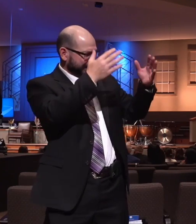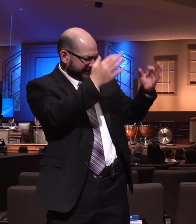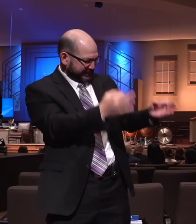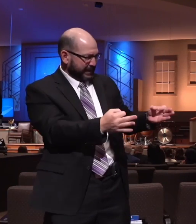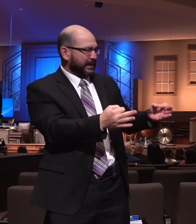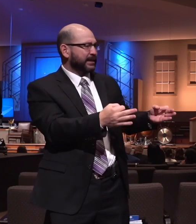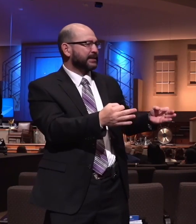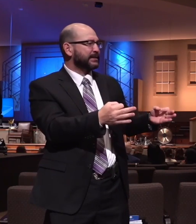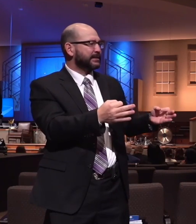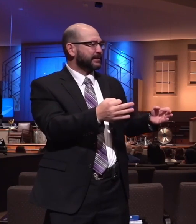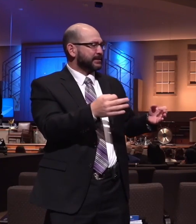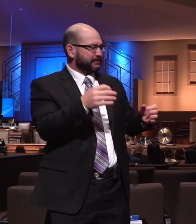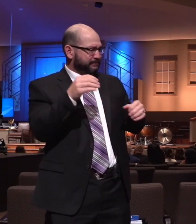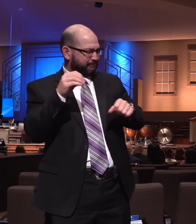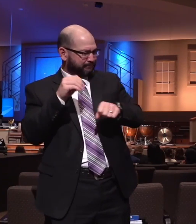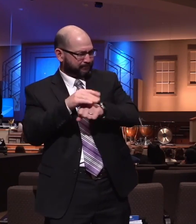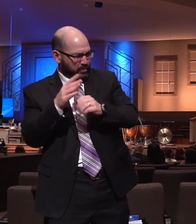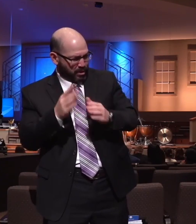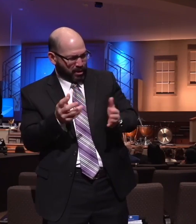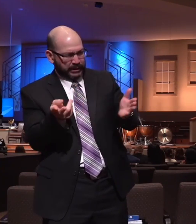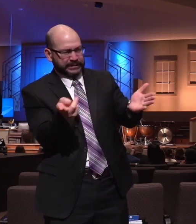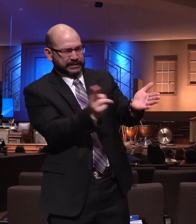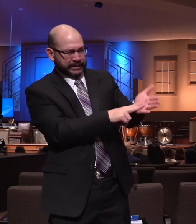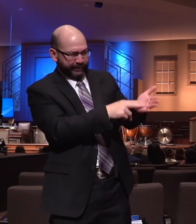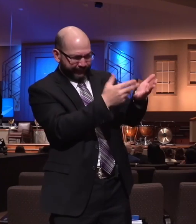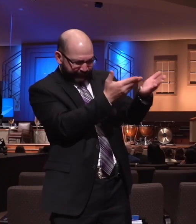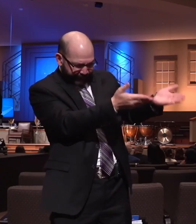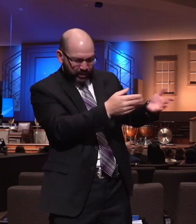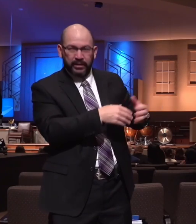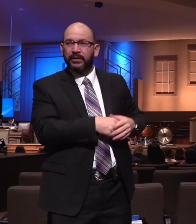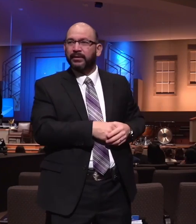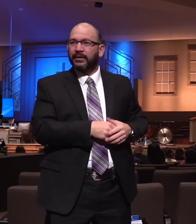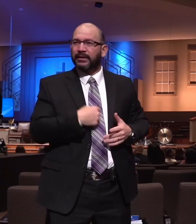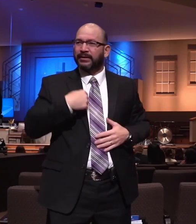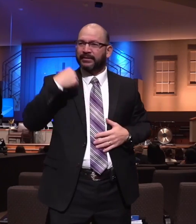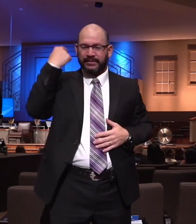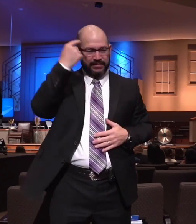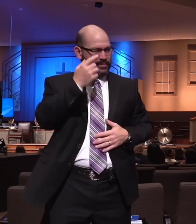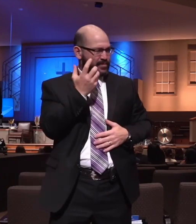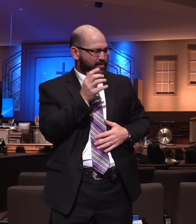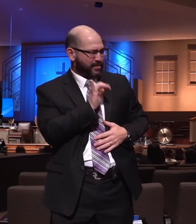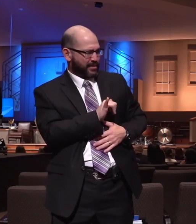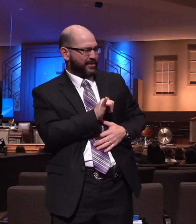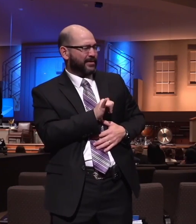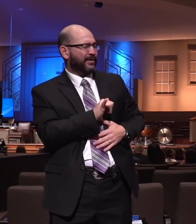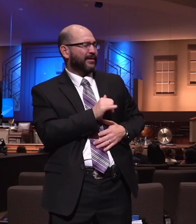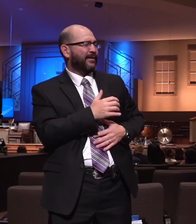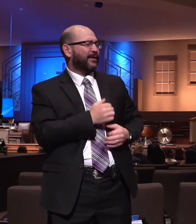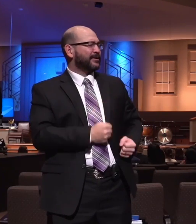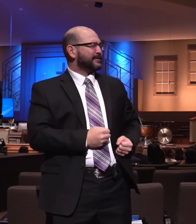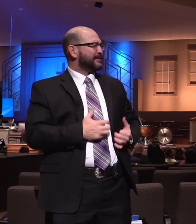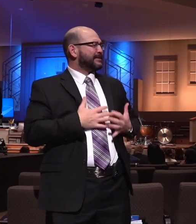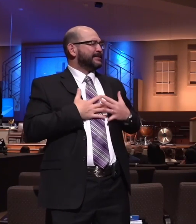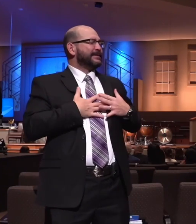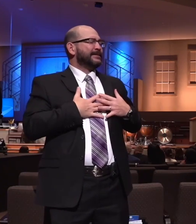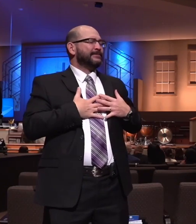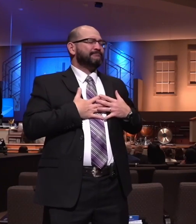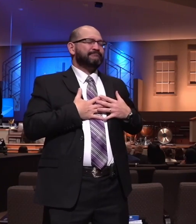counselor's signature on it. And I think it's a picture of what I'm trying to tell you. The decision